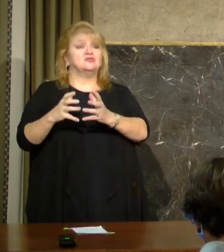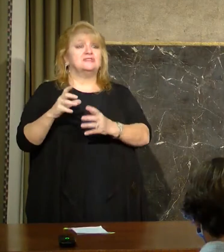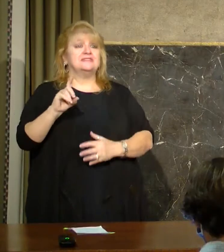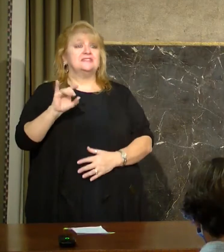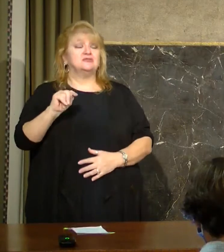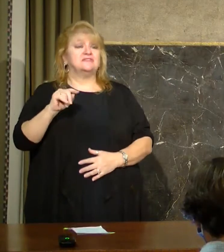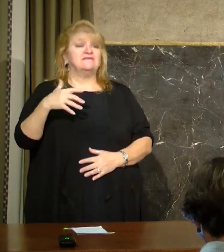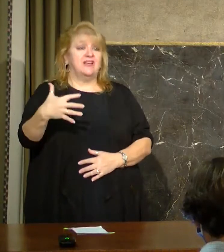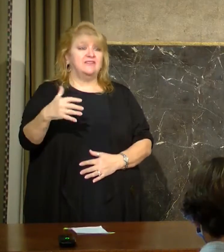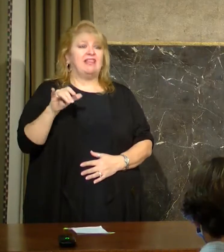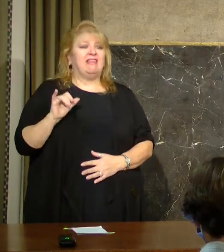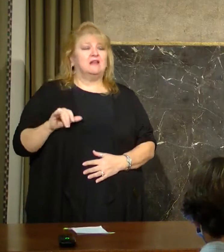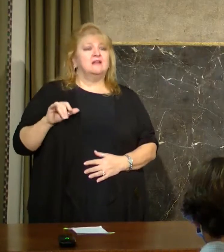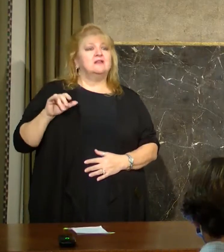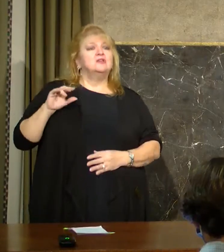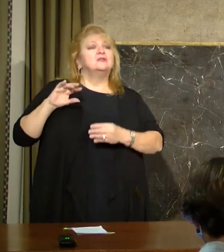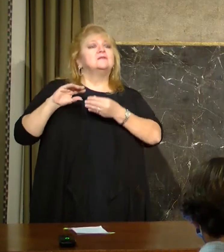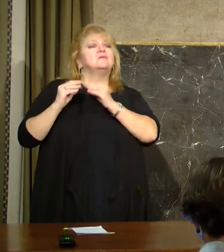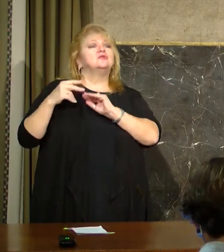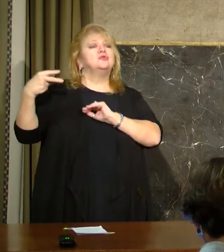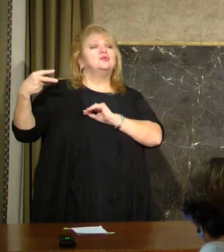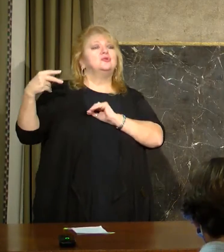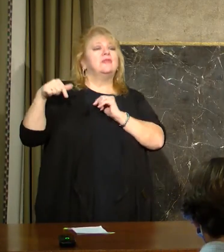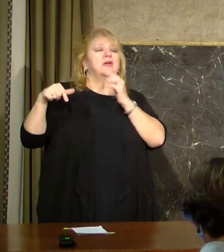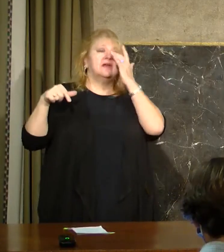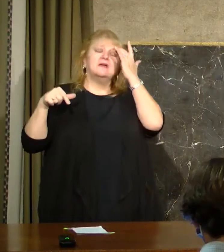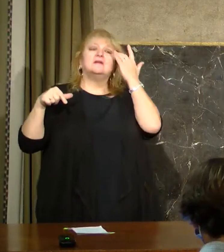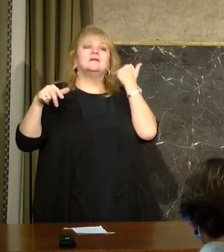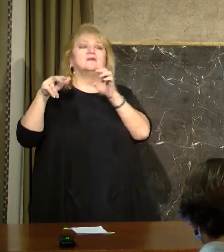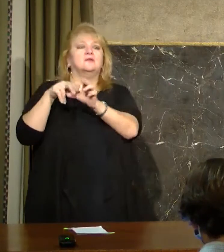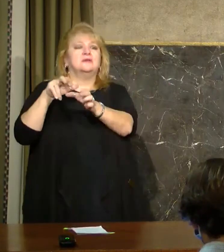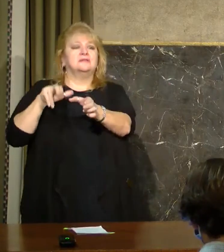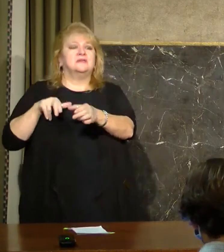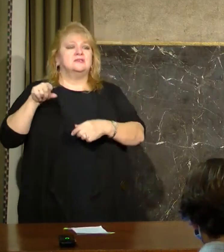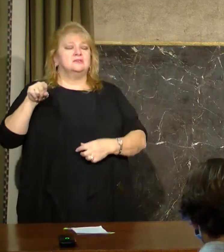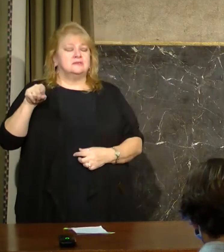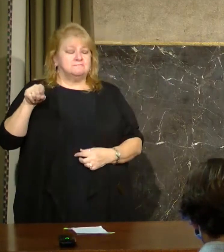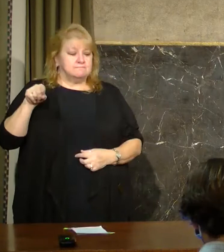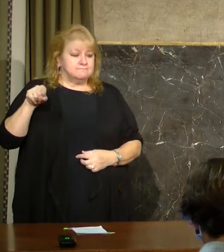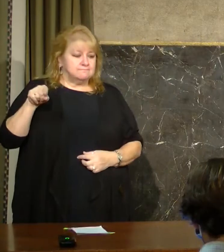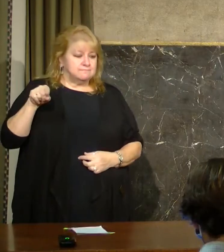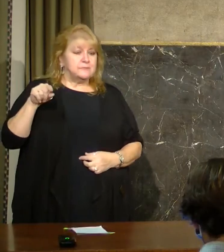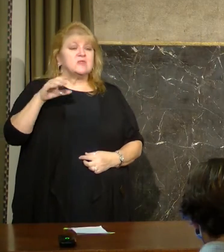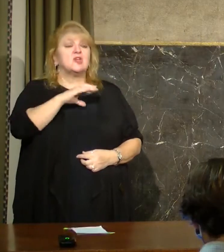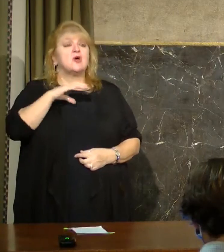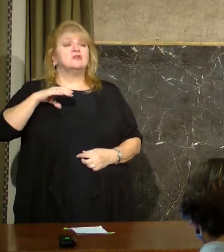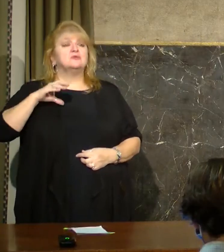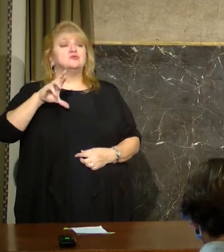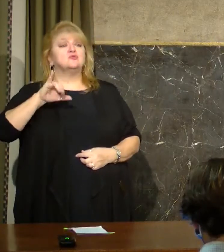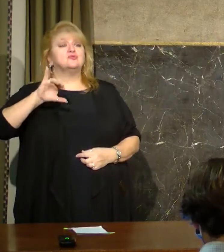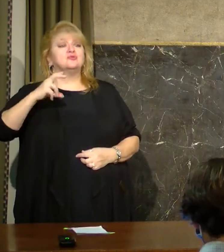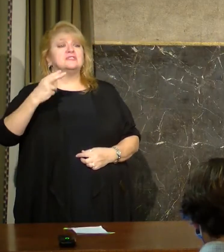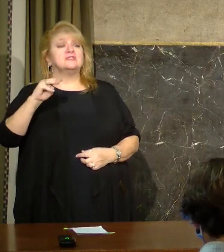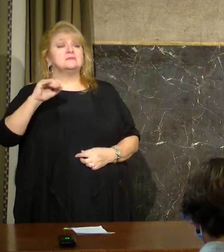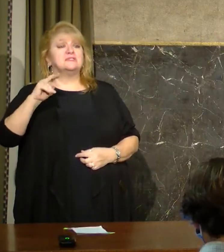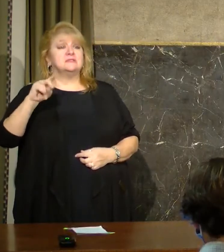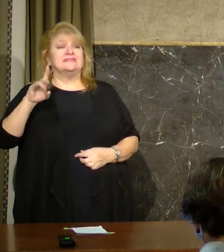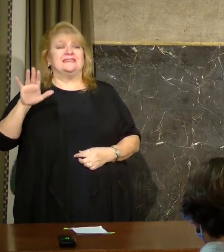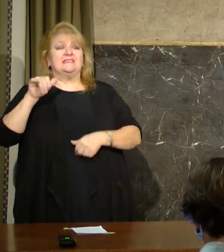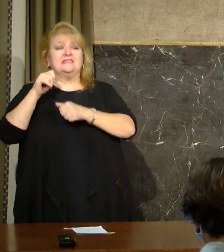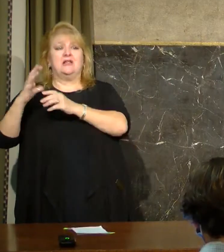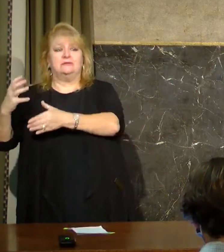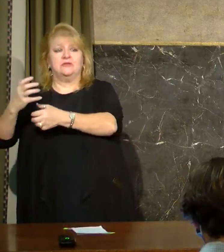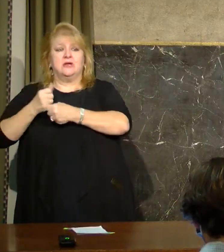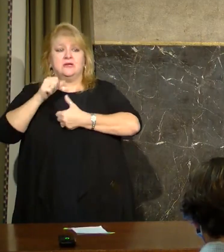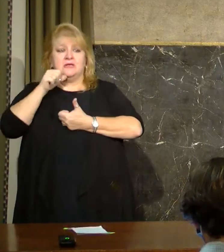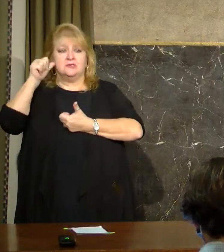vacancy was created in Congressional District 2 by the resignation of Congressman Richmond. I received his letter yesterday